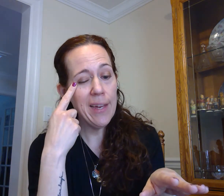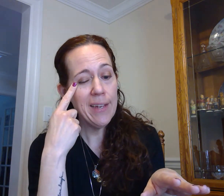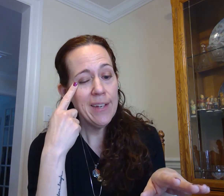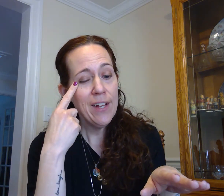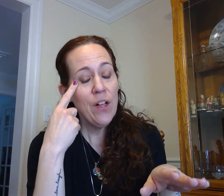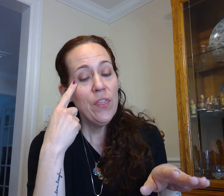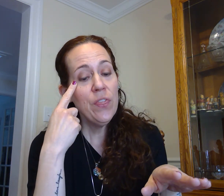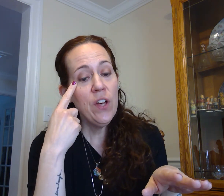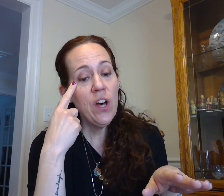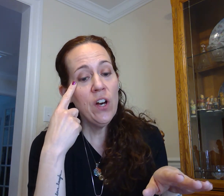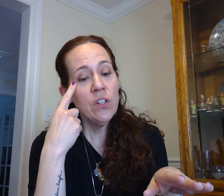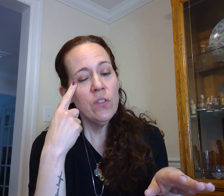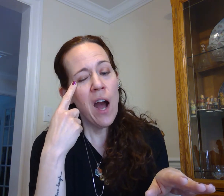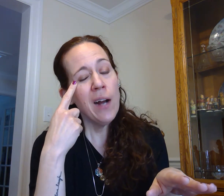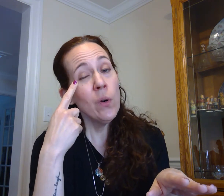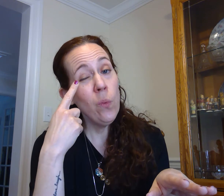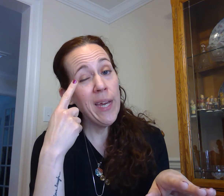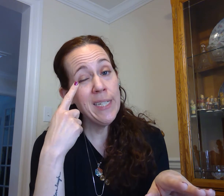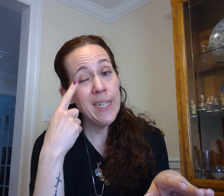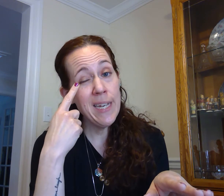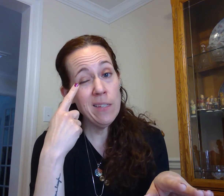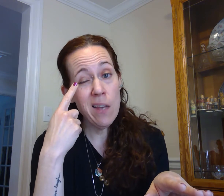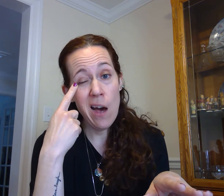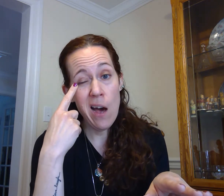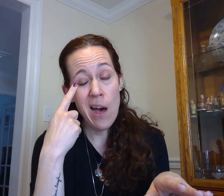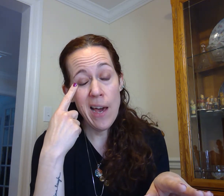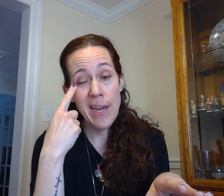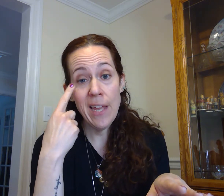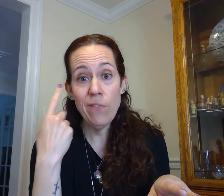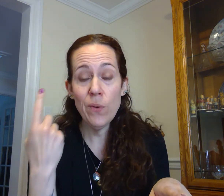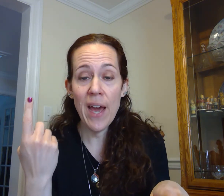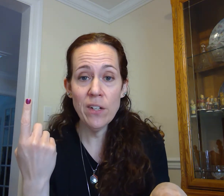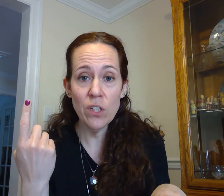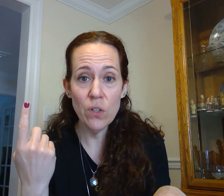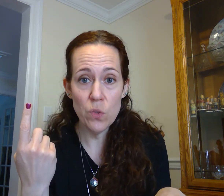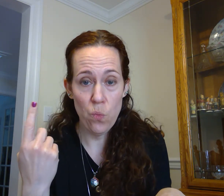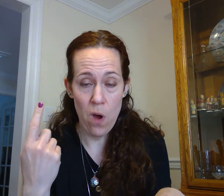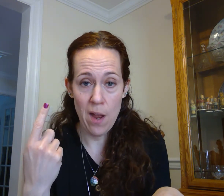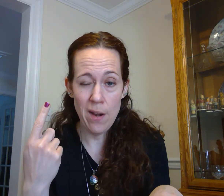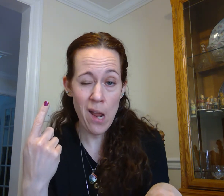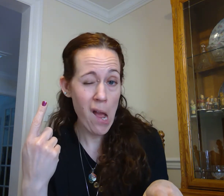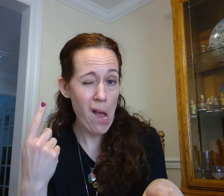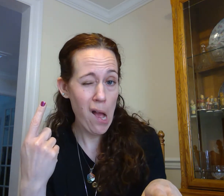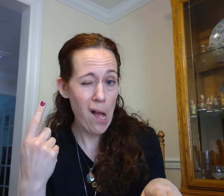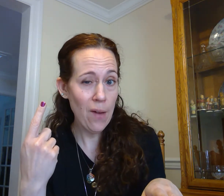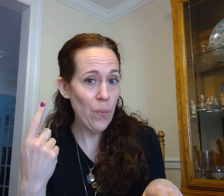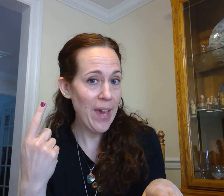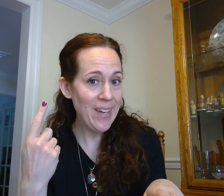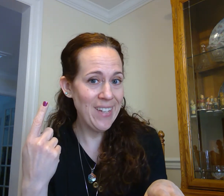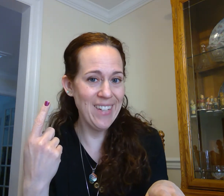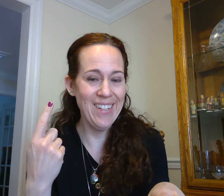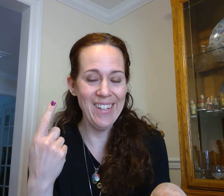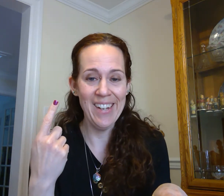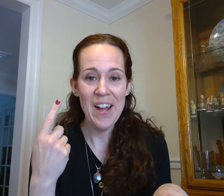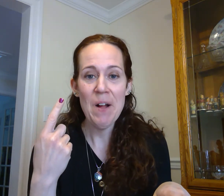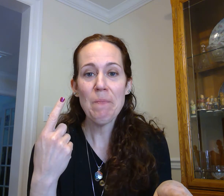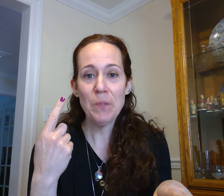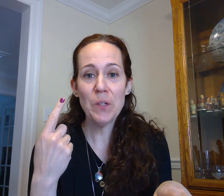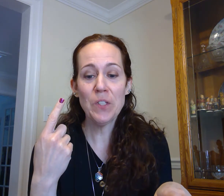the crook winked his eye and if you can close one wink you could